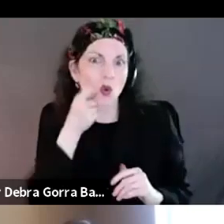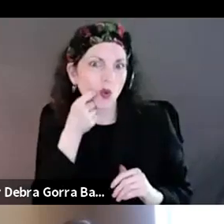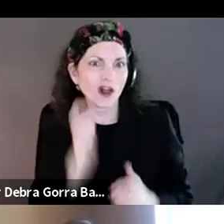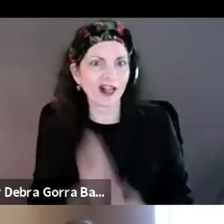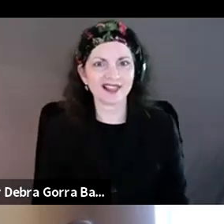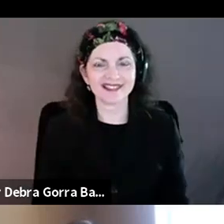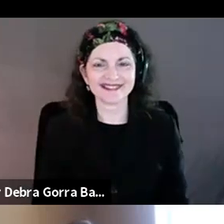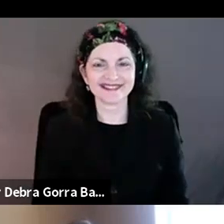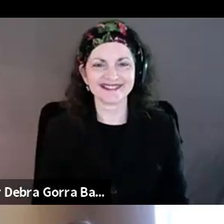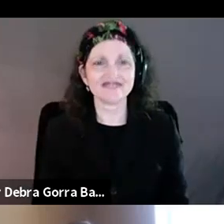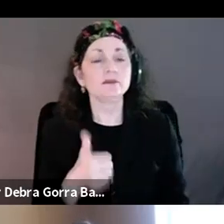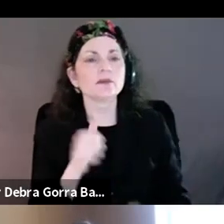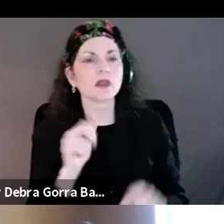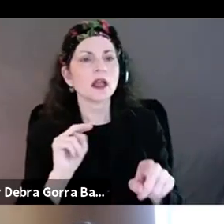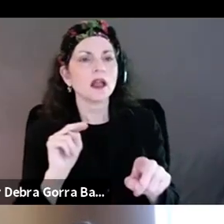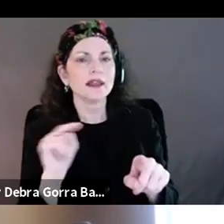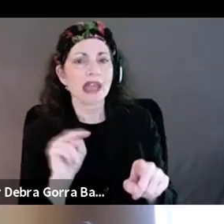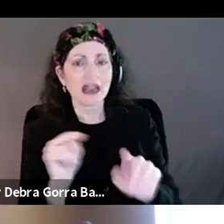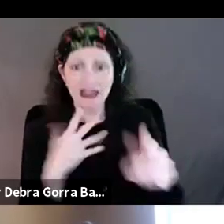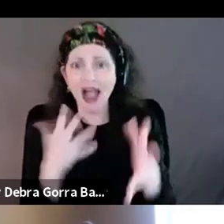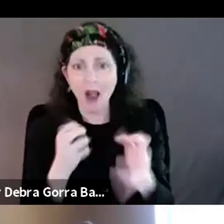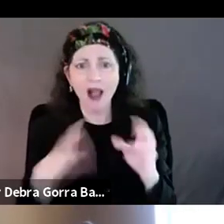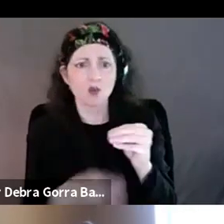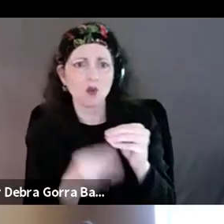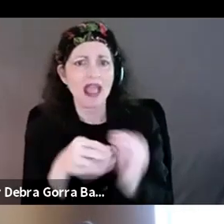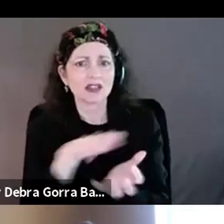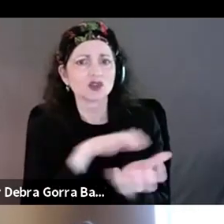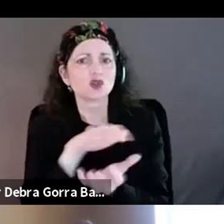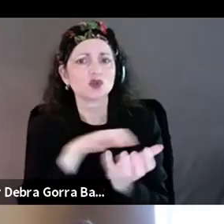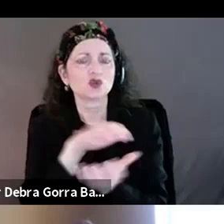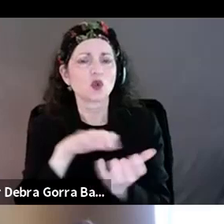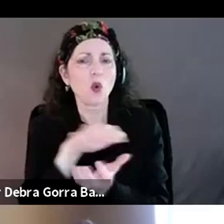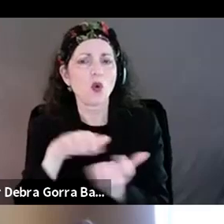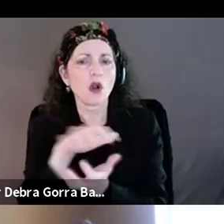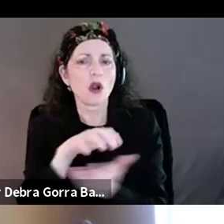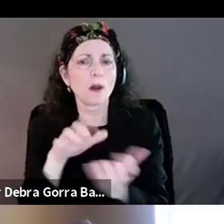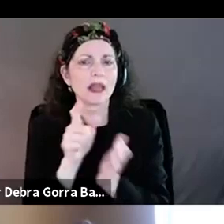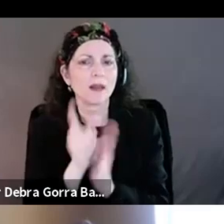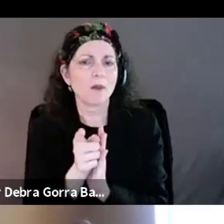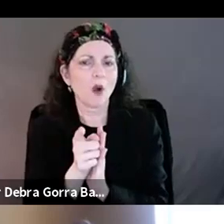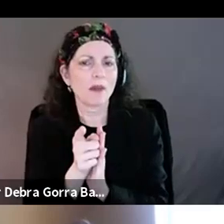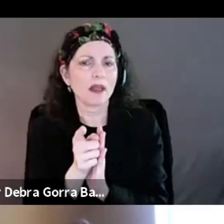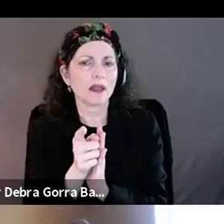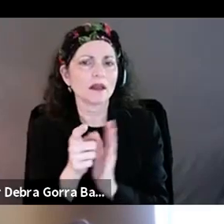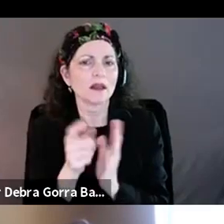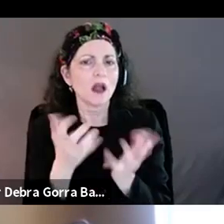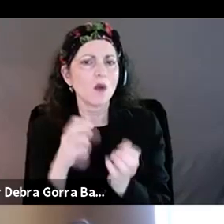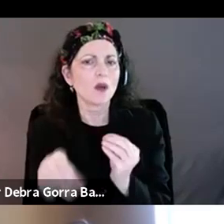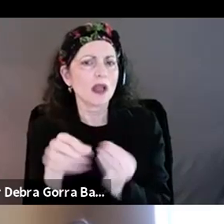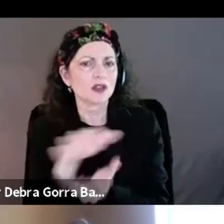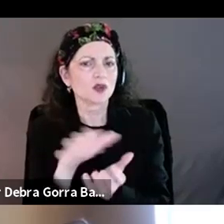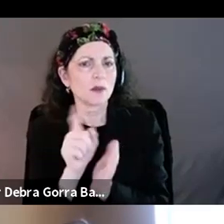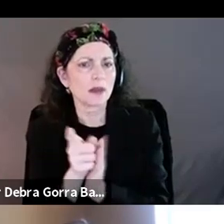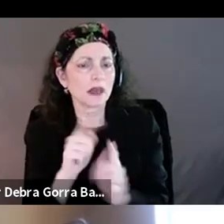So I want to get Storm in here in a moment, but Andrea, if you would just speak briefly